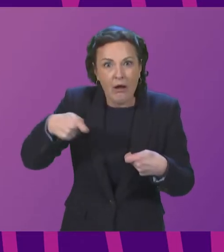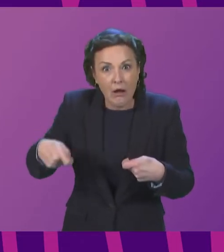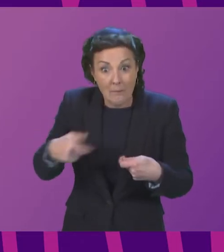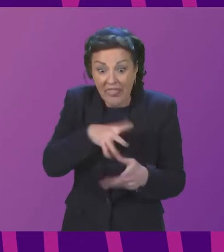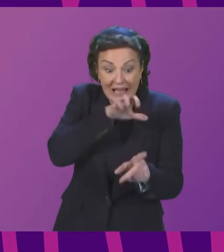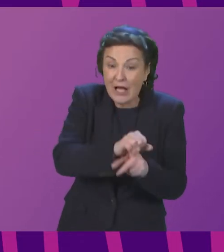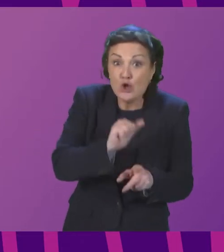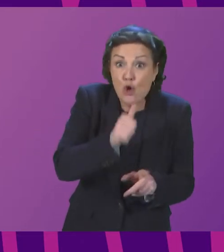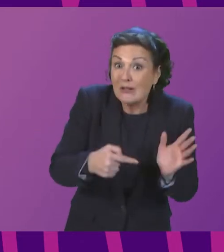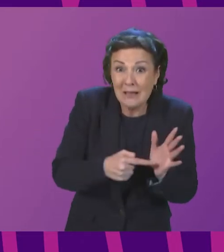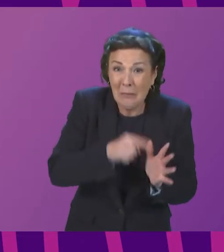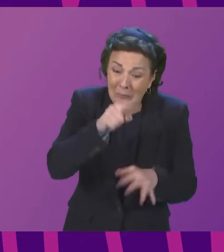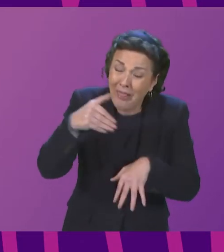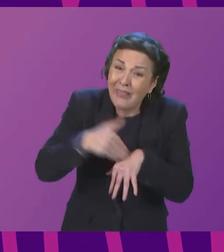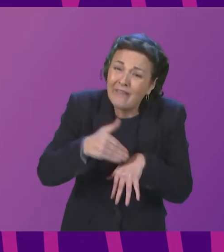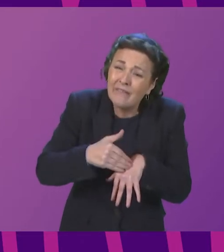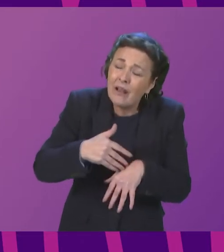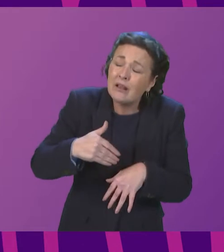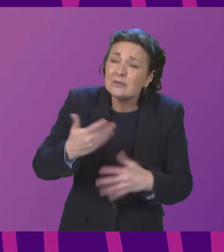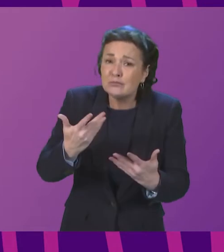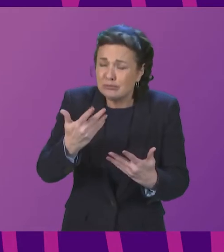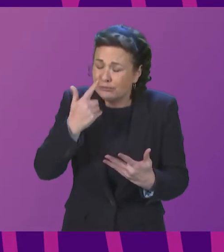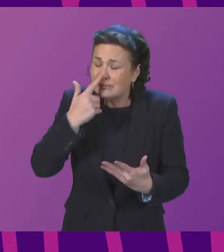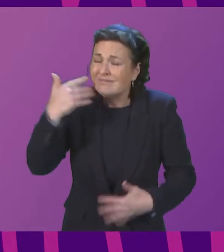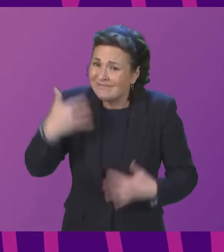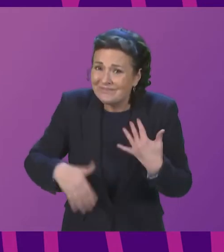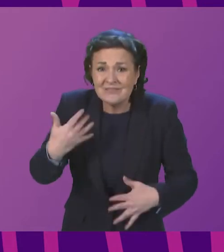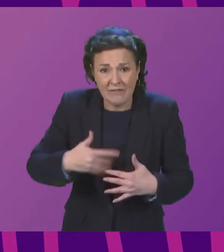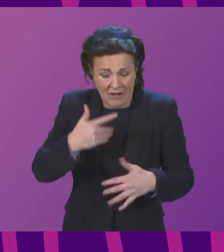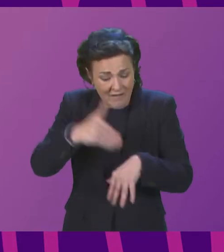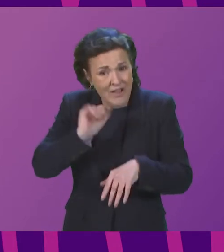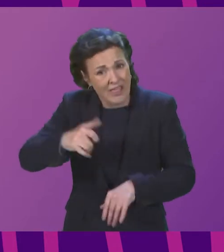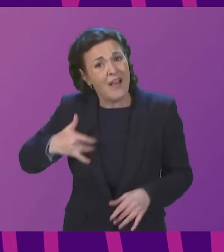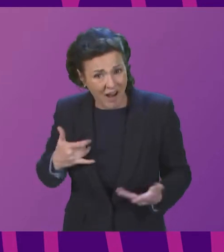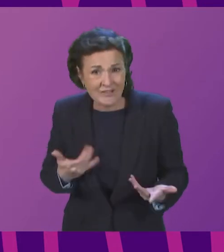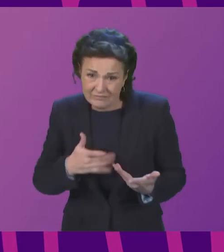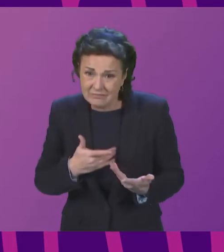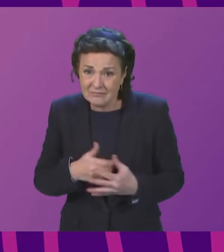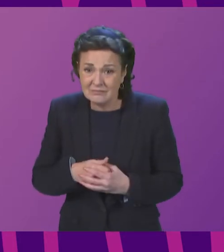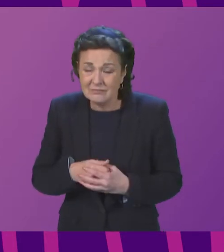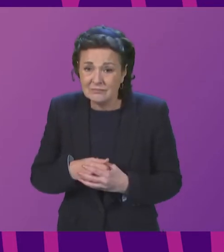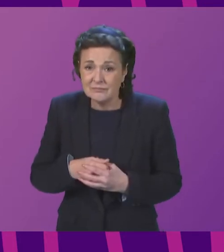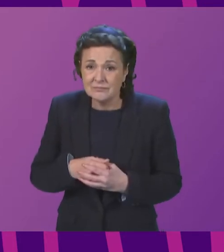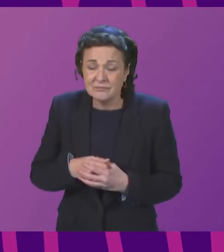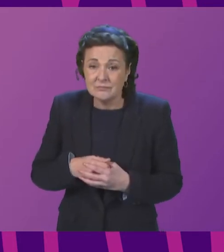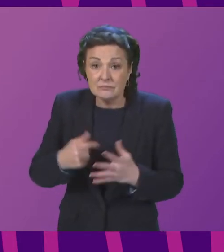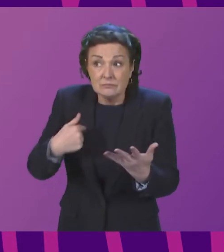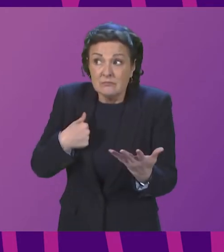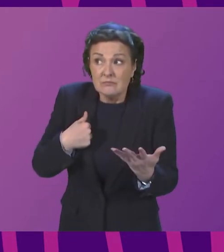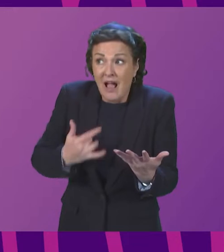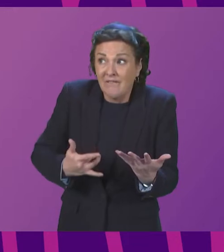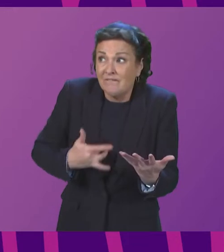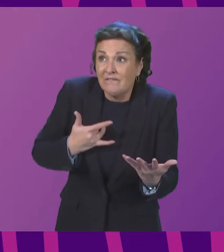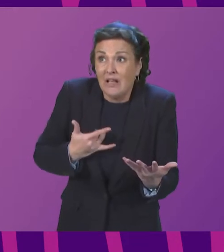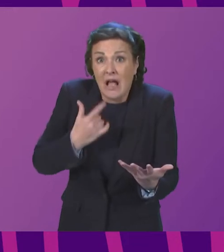But the effects are still enormous and substantial. I can really do no